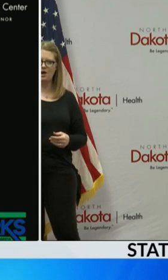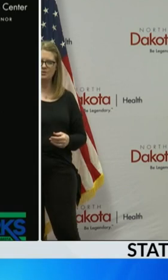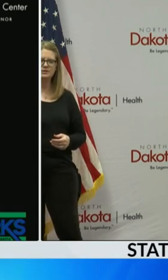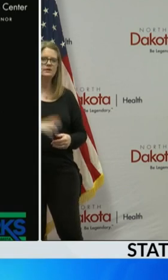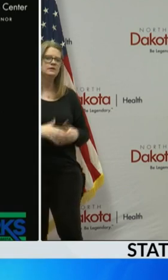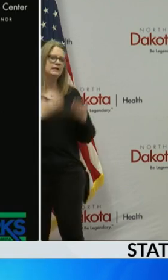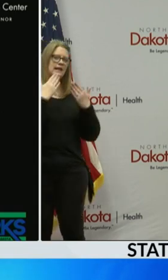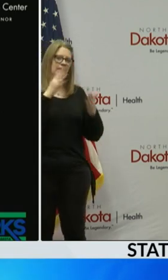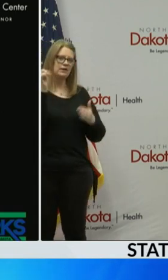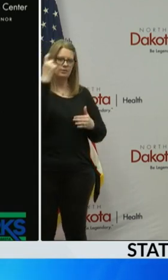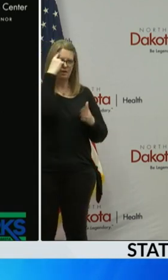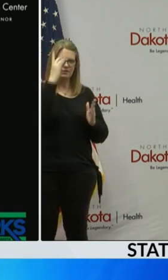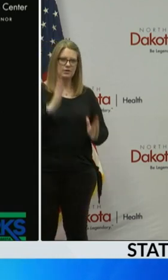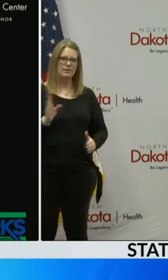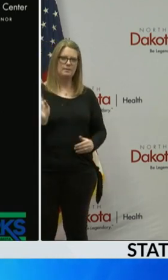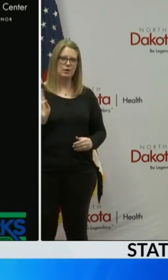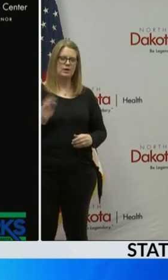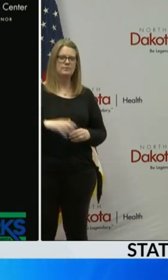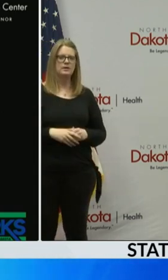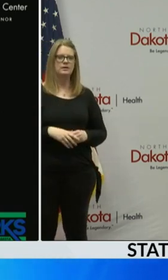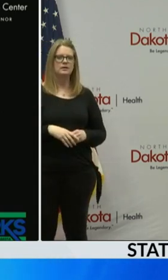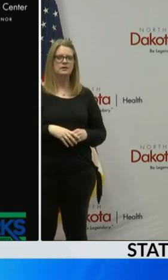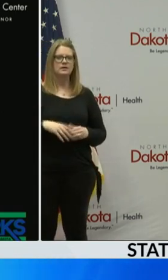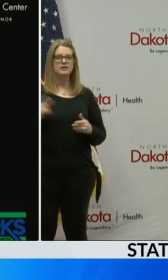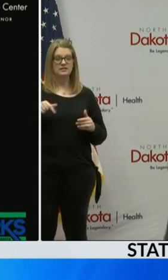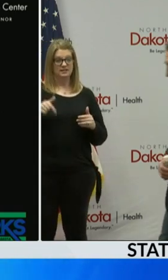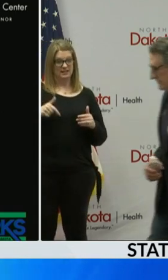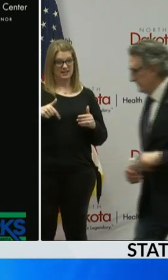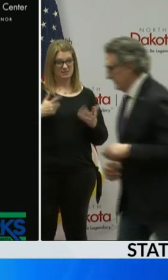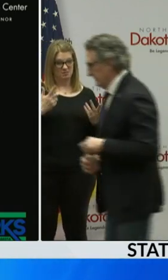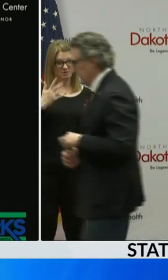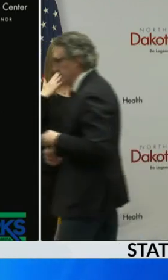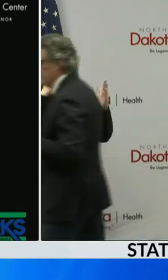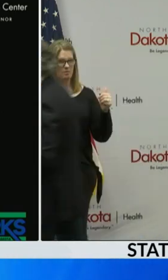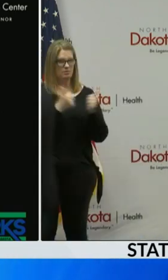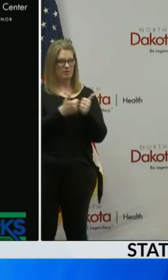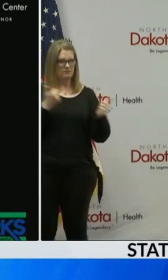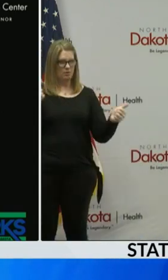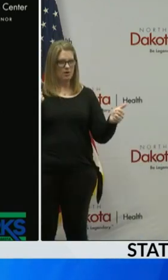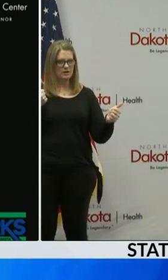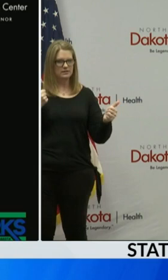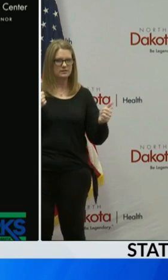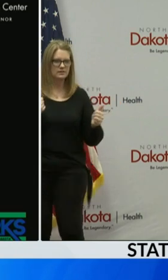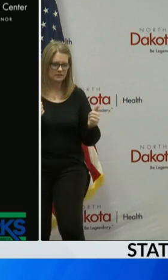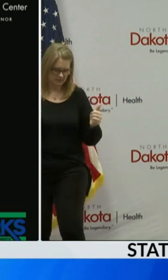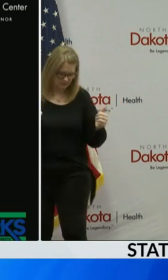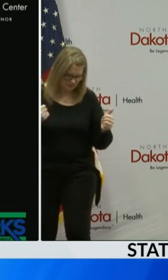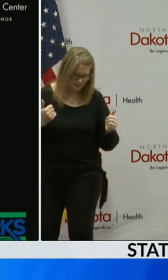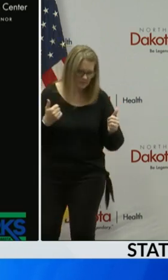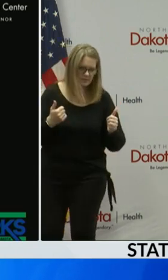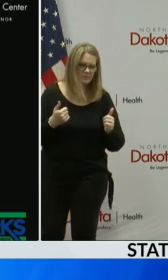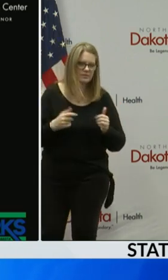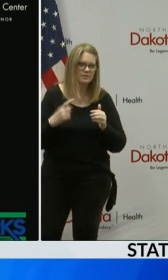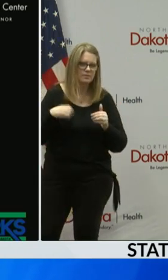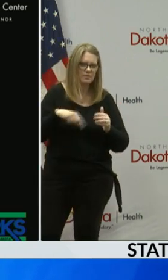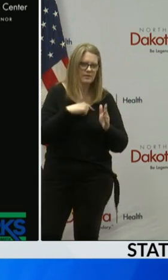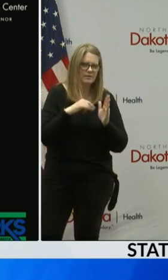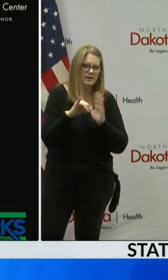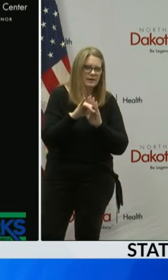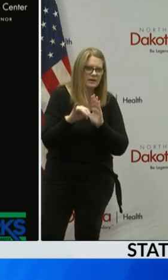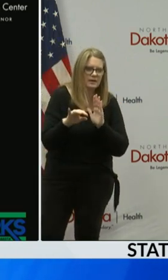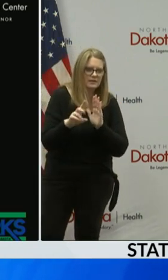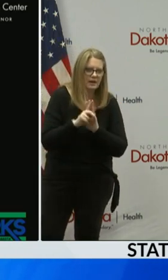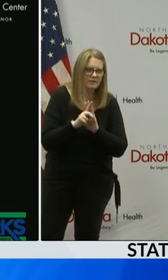Thank you, Governor Bergo. We were hoping to avoid something like this, but we planned for it and prepared for it. We've identified and are